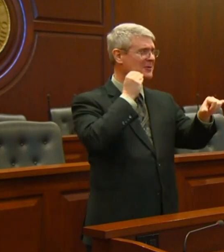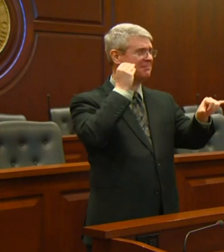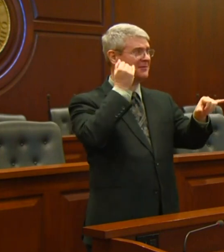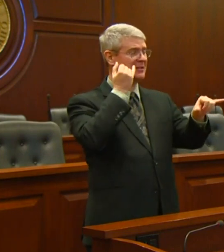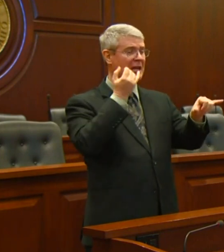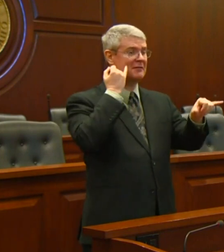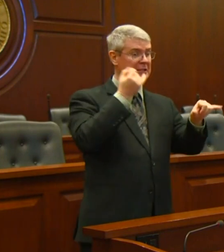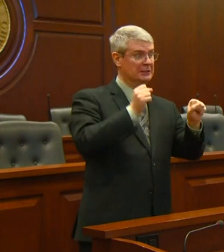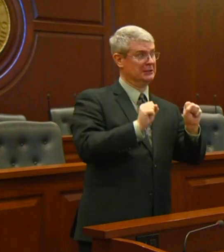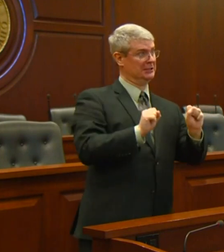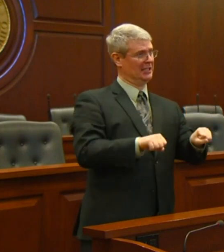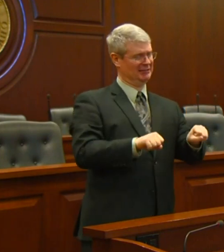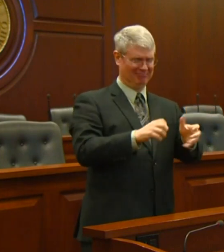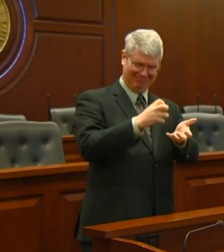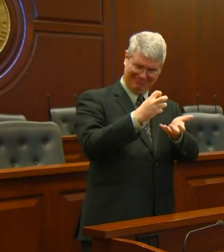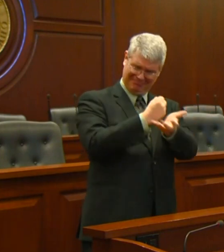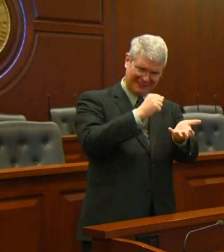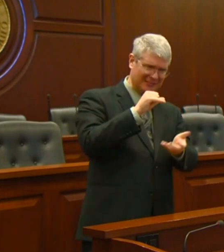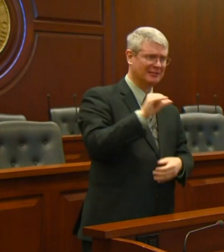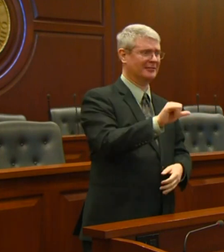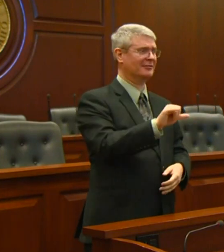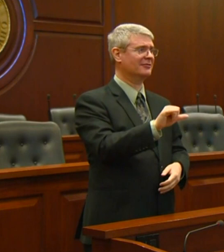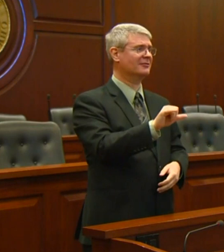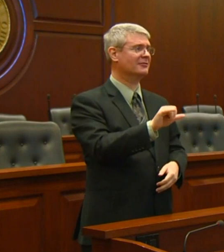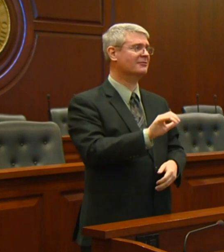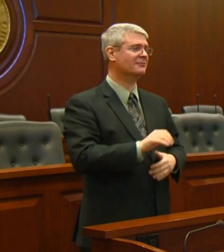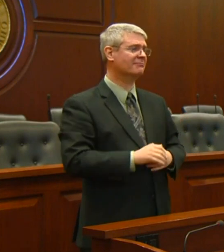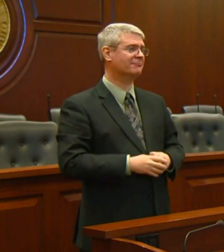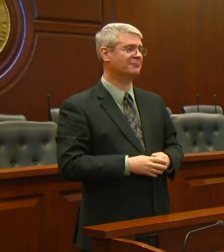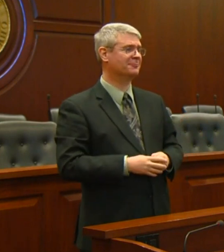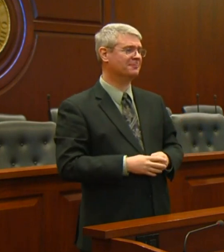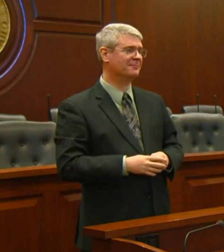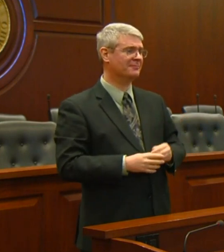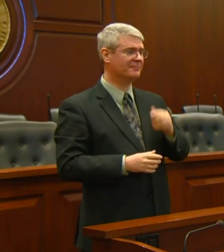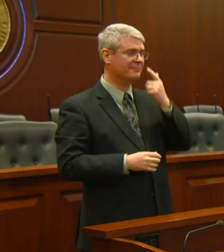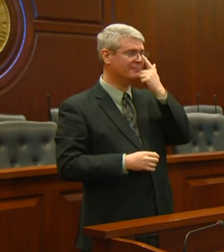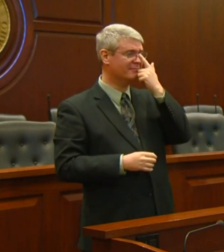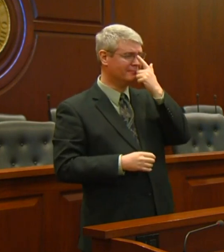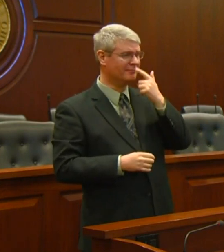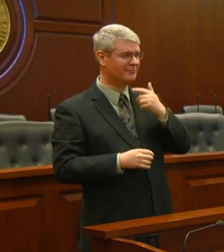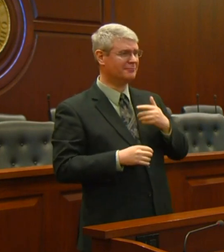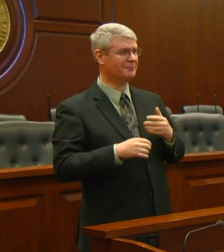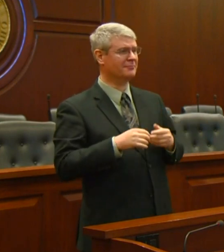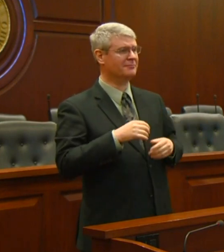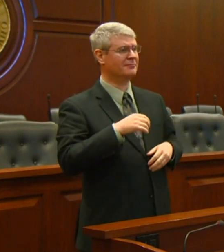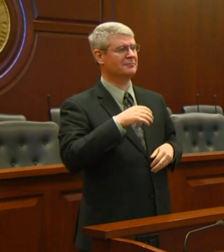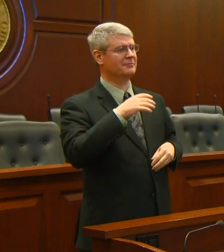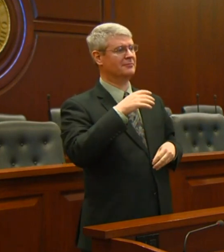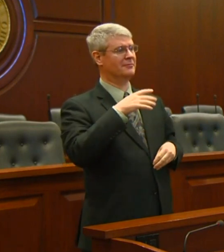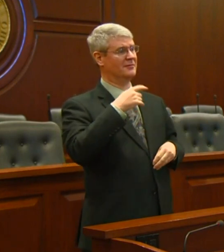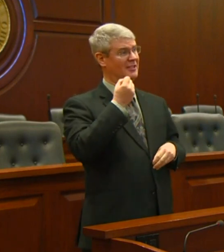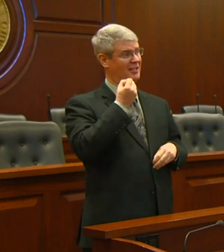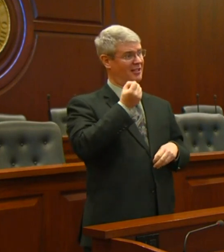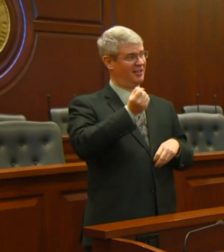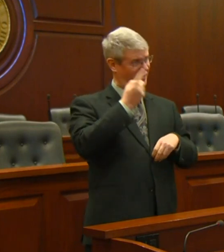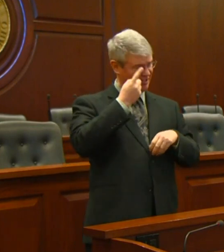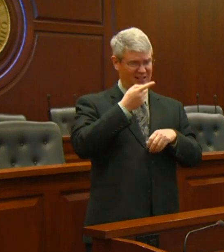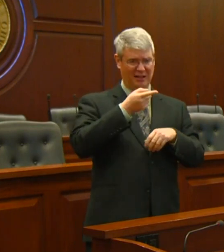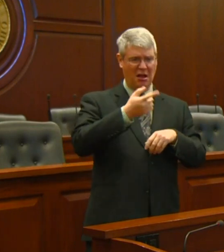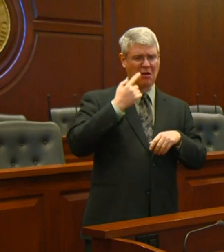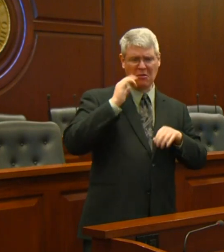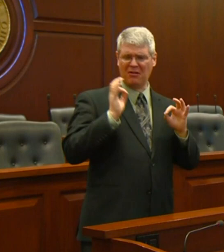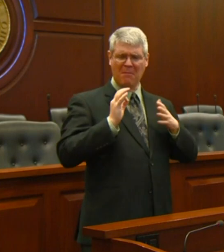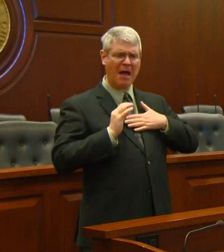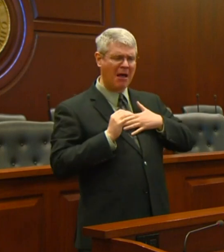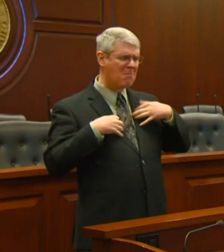coronavirus situation has not affected only our daily lives and personal finances, but our state's finances as well.